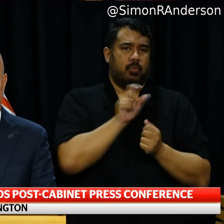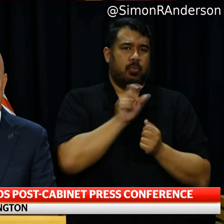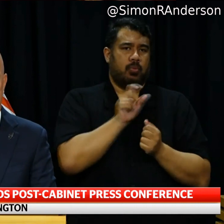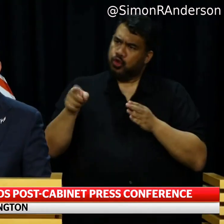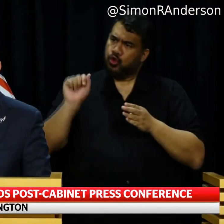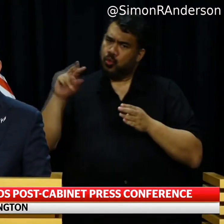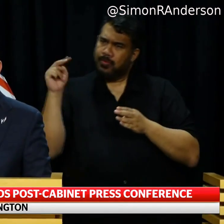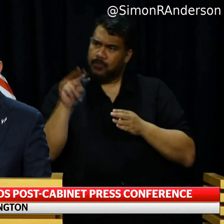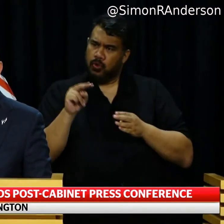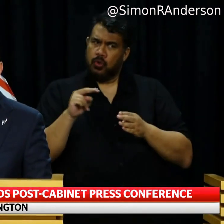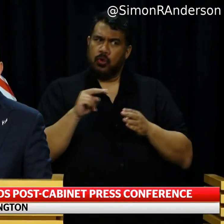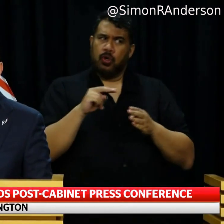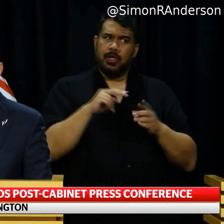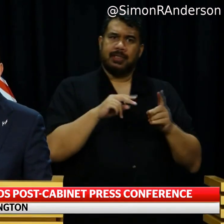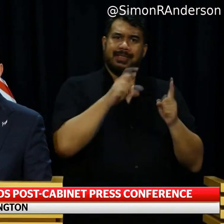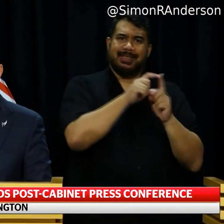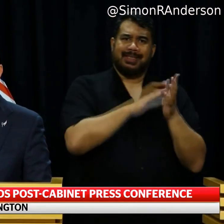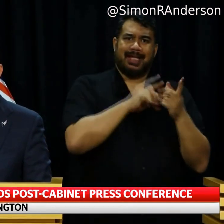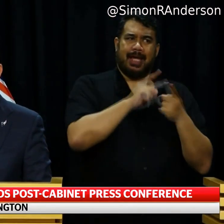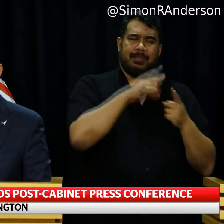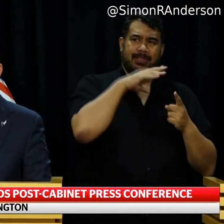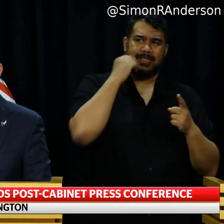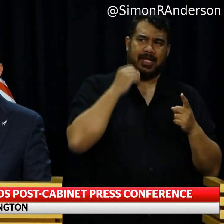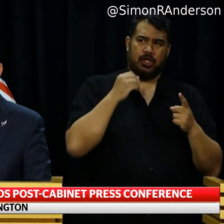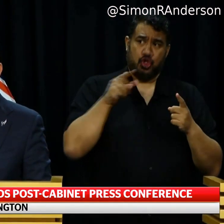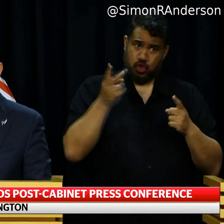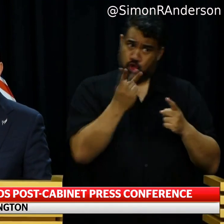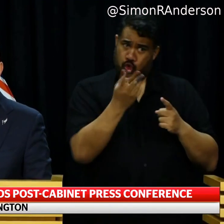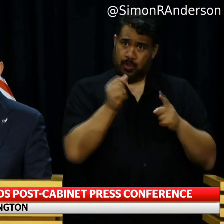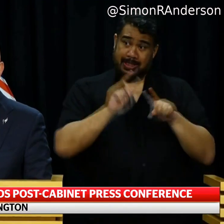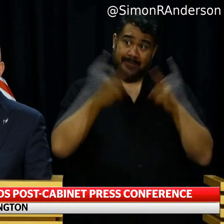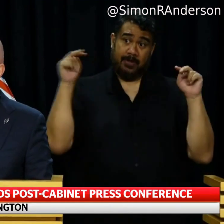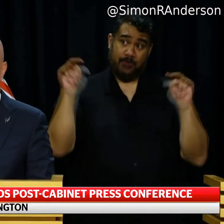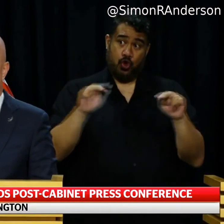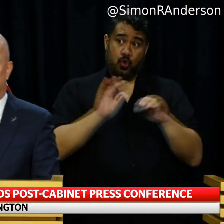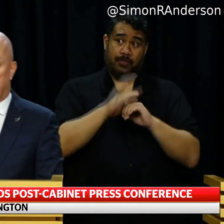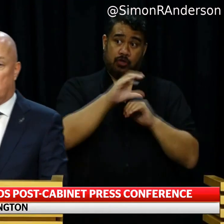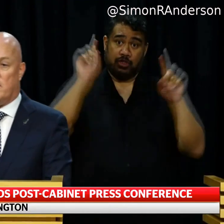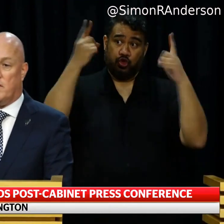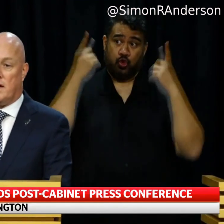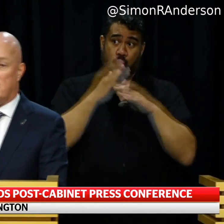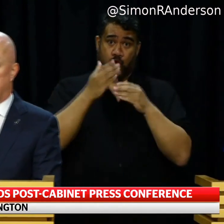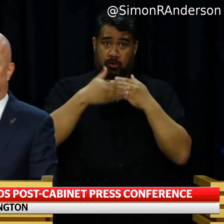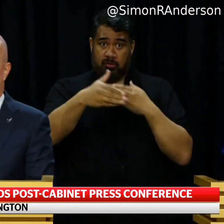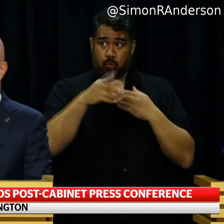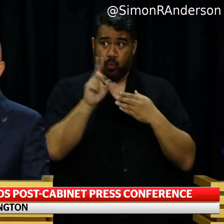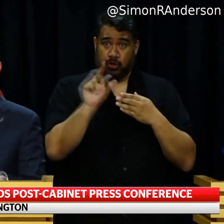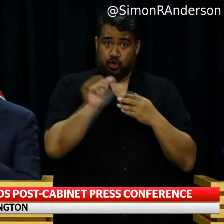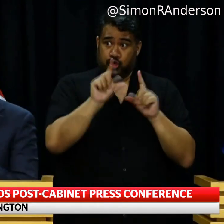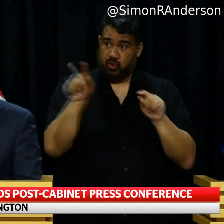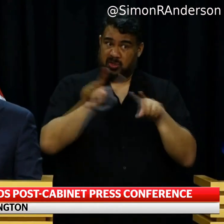no chances. Does Dame Jacinda Ardern and yourself have different views on where the Christchurch call should go? No, no, no, we had a